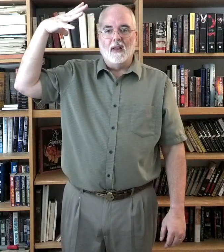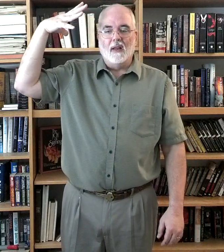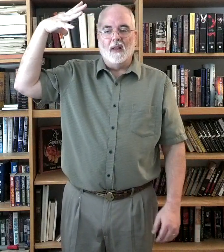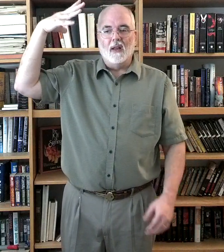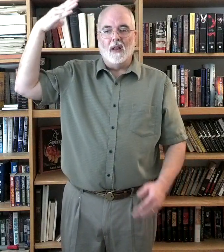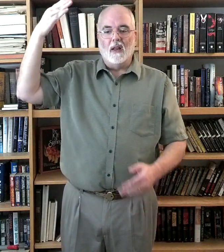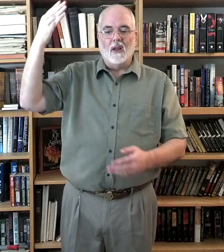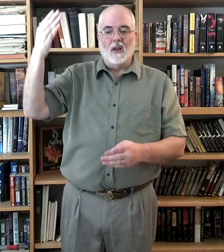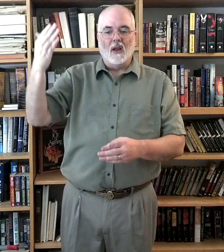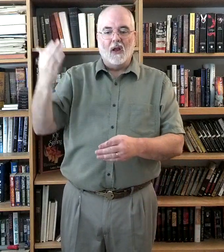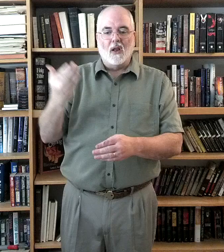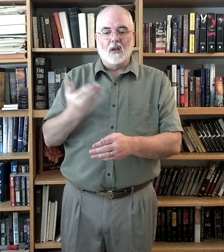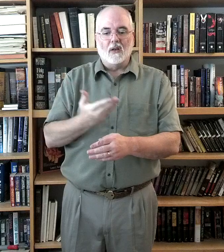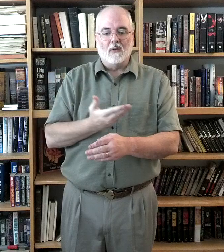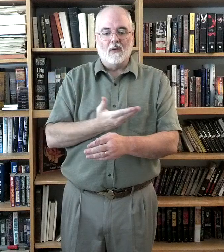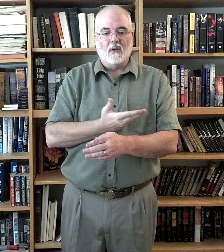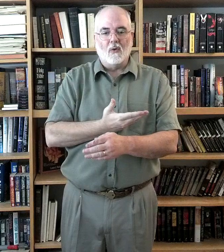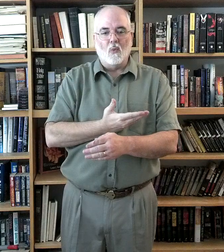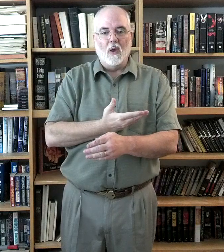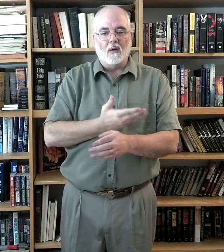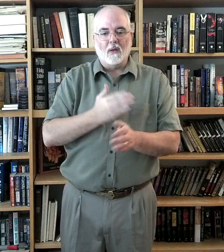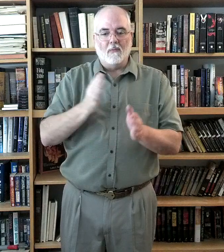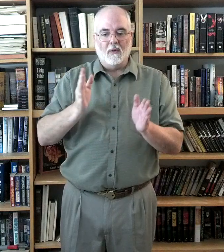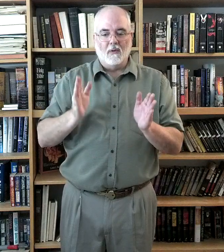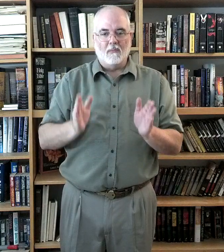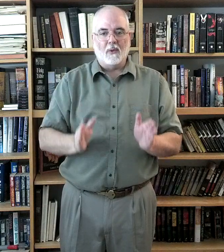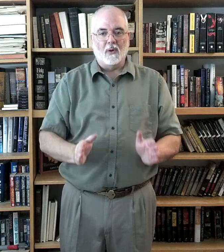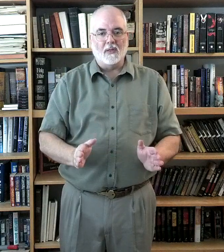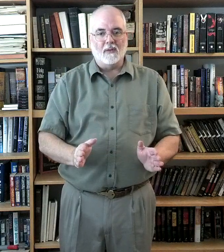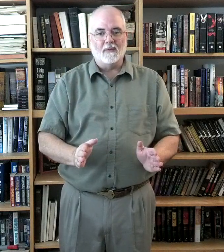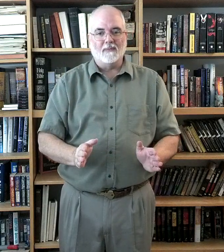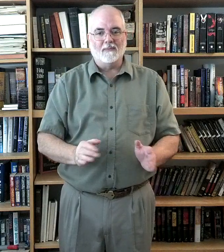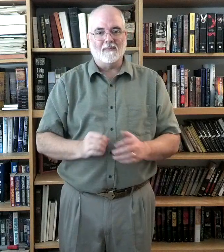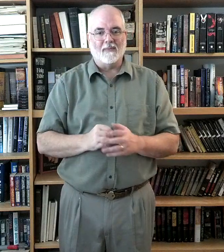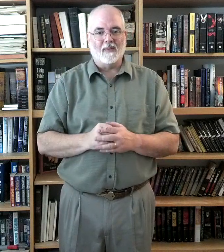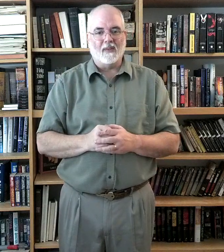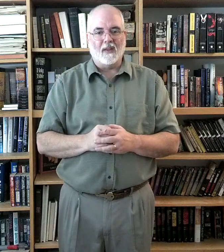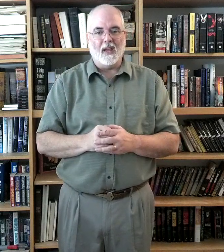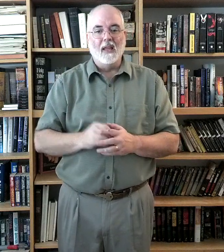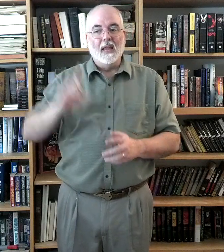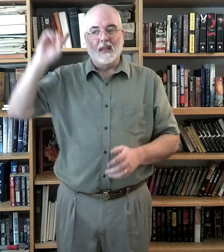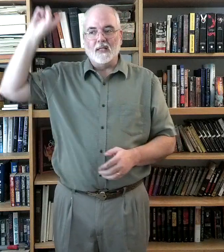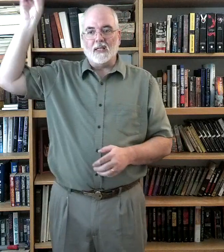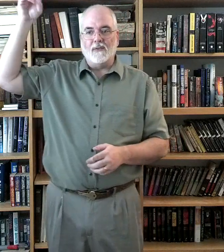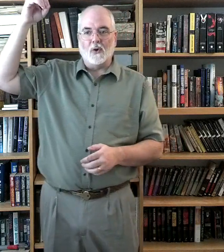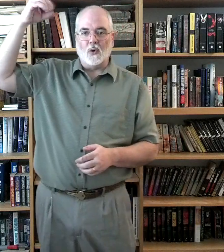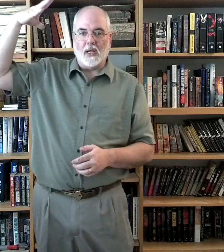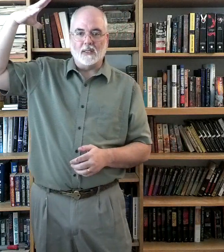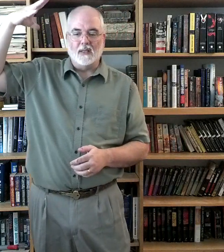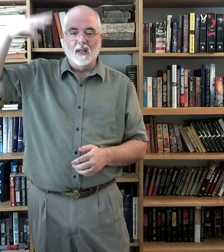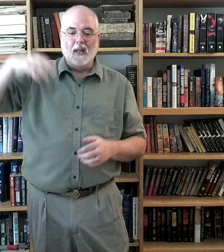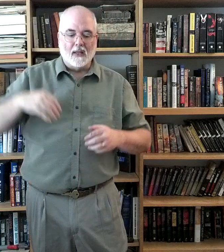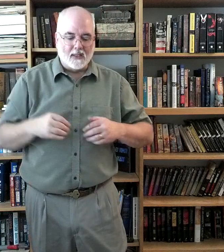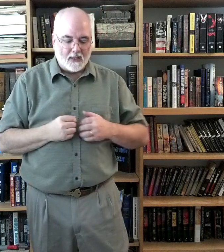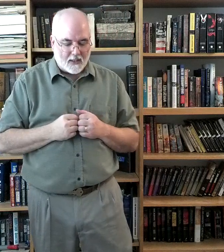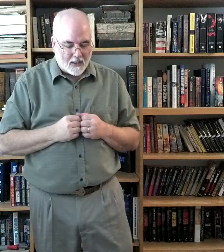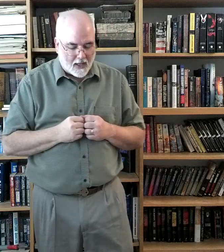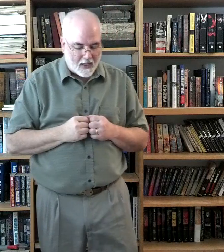welcome person. Okay? This is time for grace. This is like